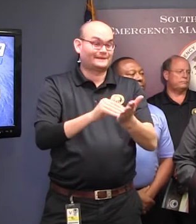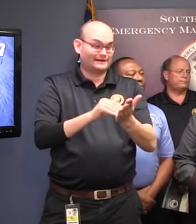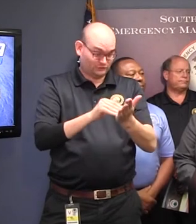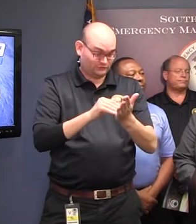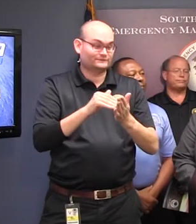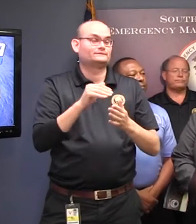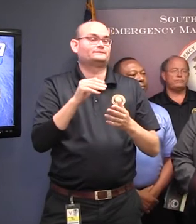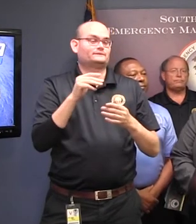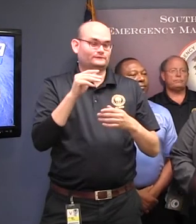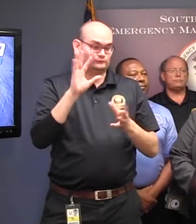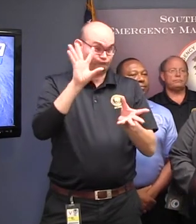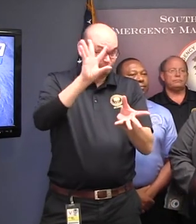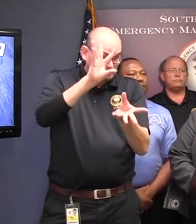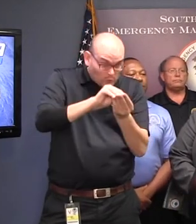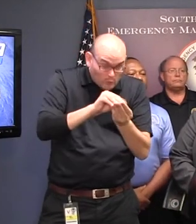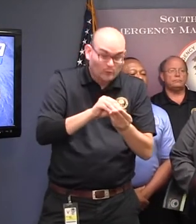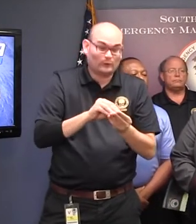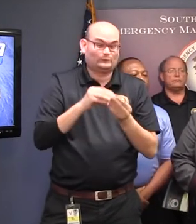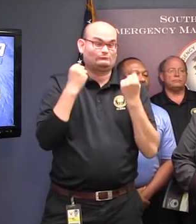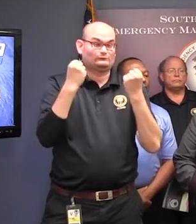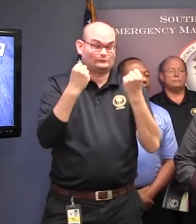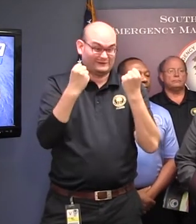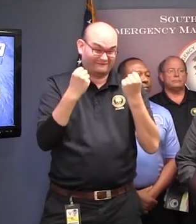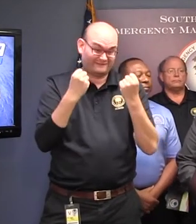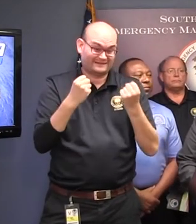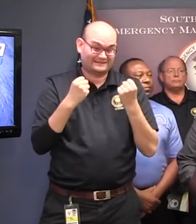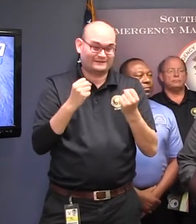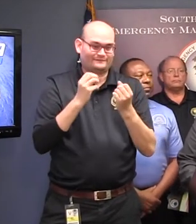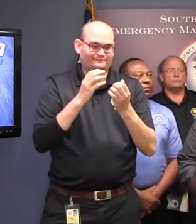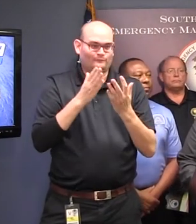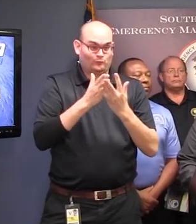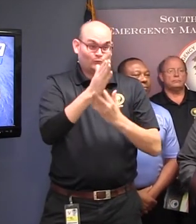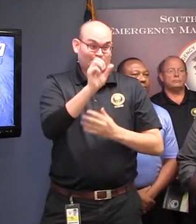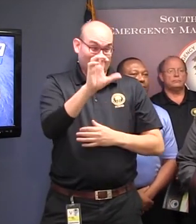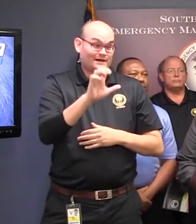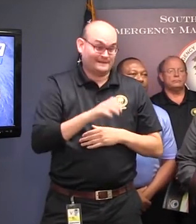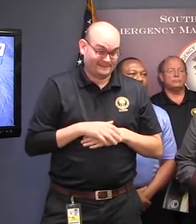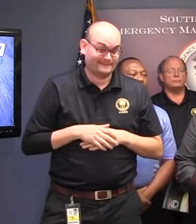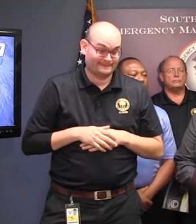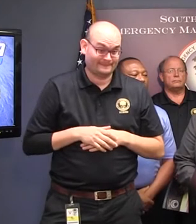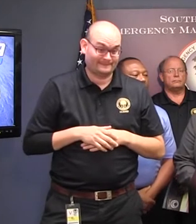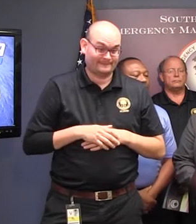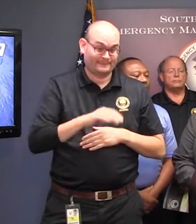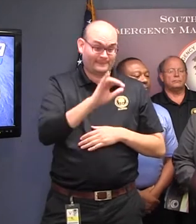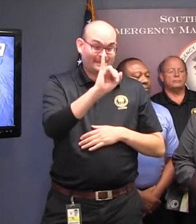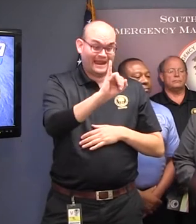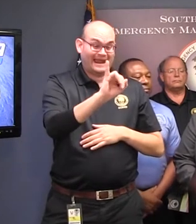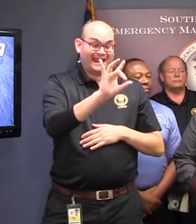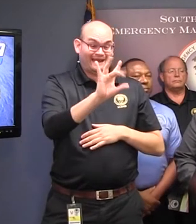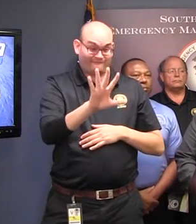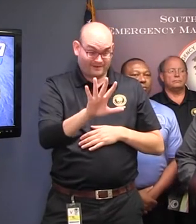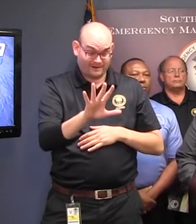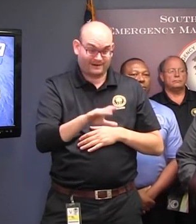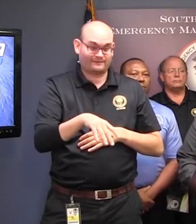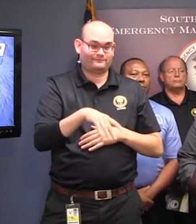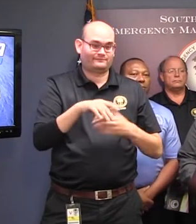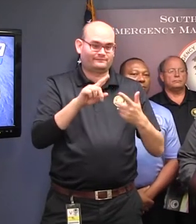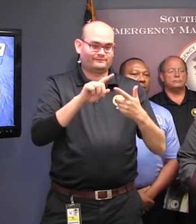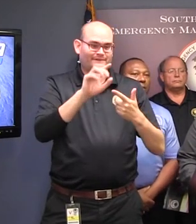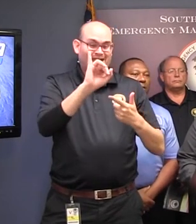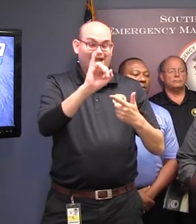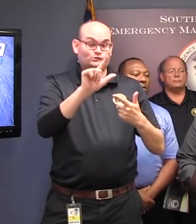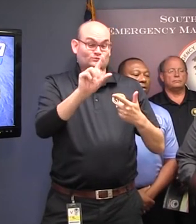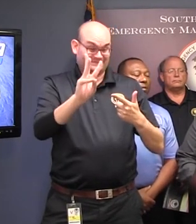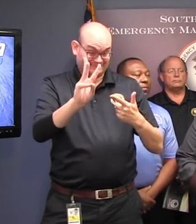There are pockets of congestion across the state. I-95, sections of I-26 are congested as well as US